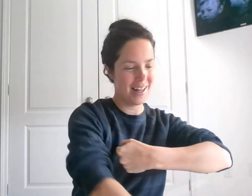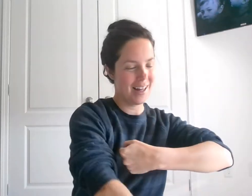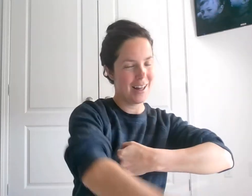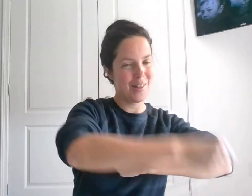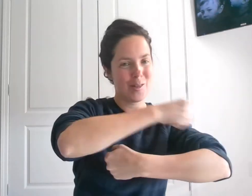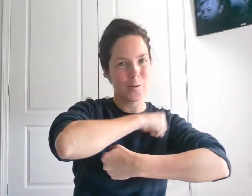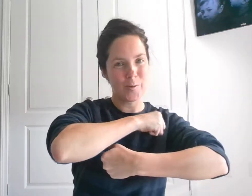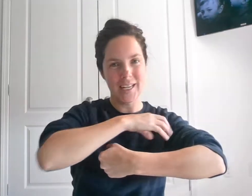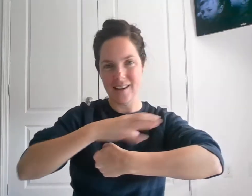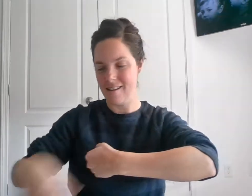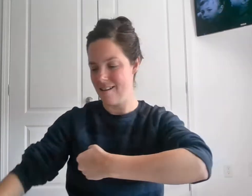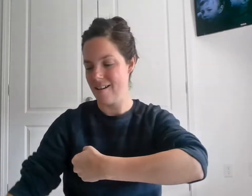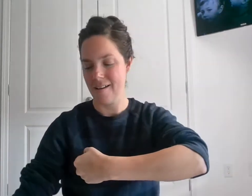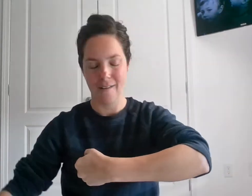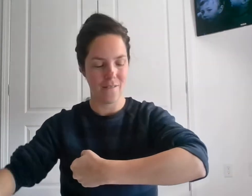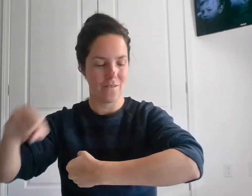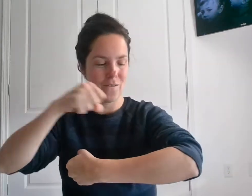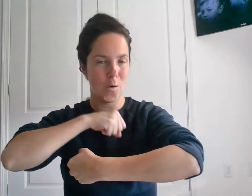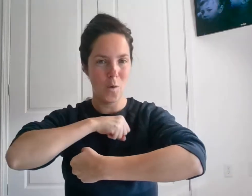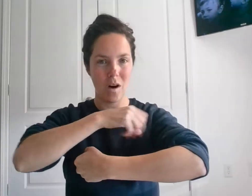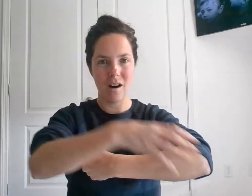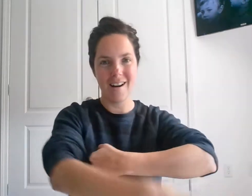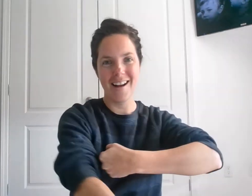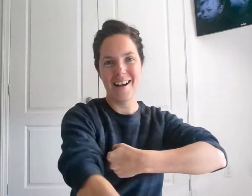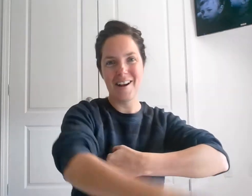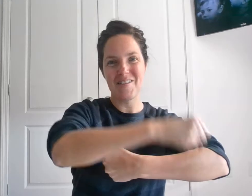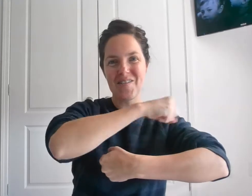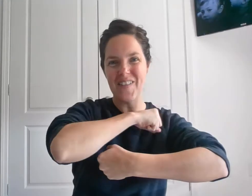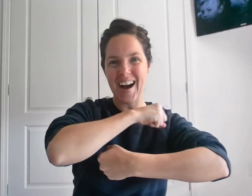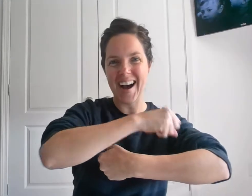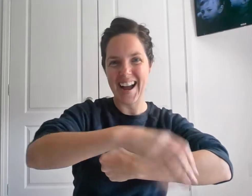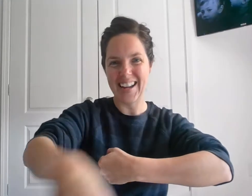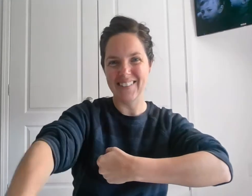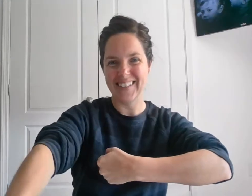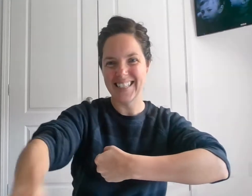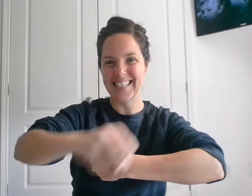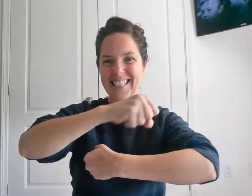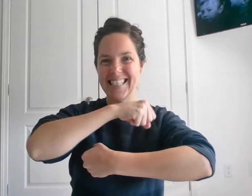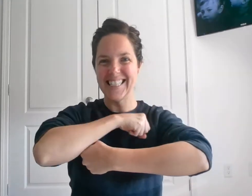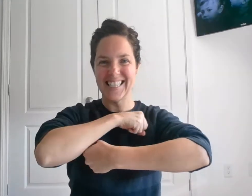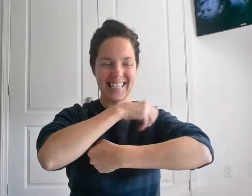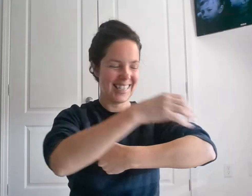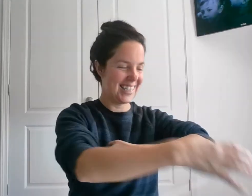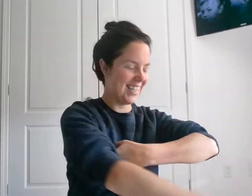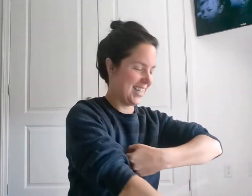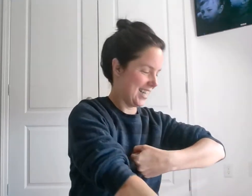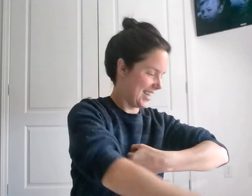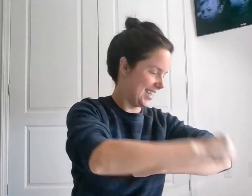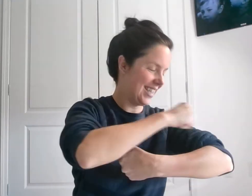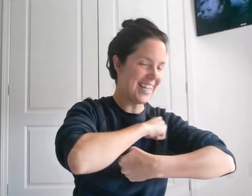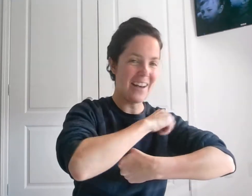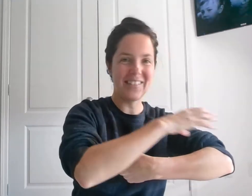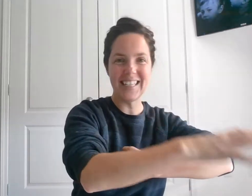3, 4, 5, 6, 7,